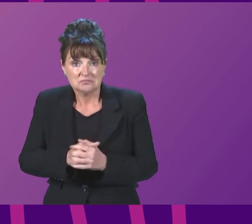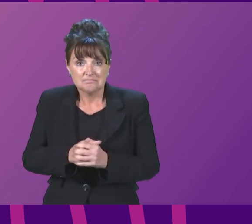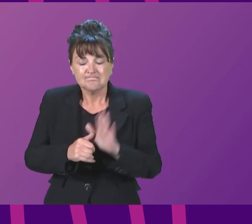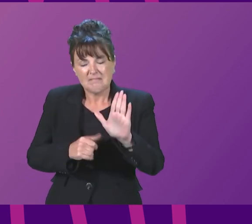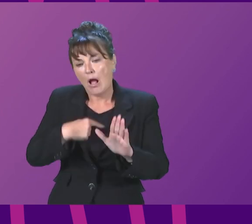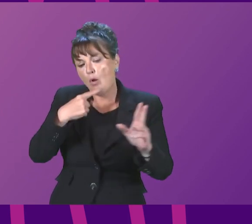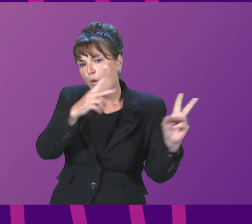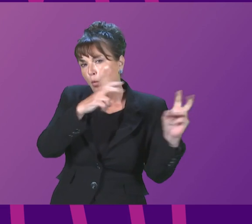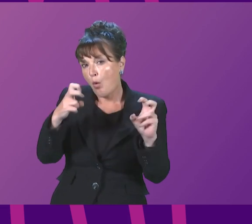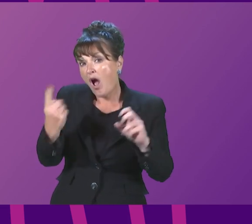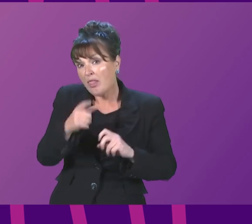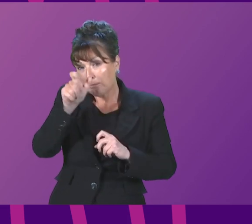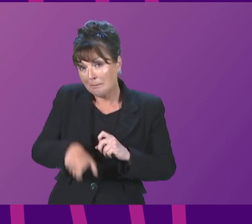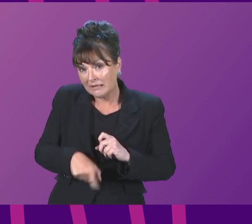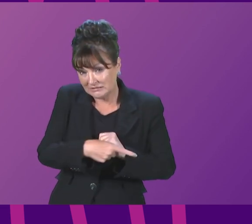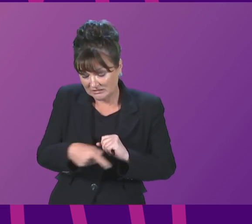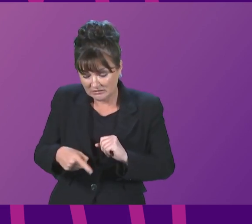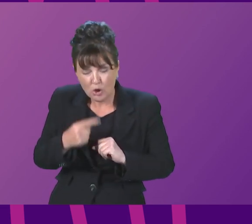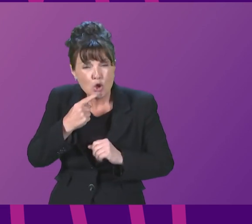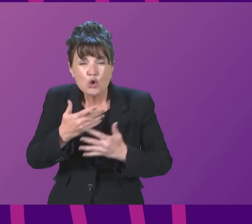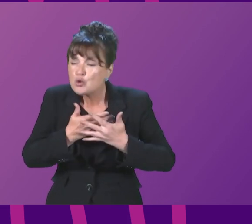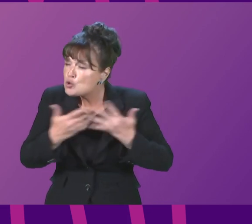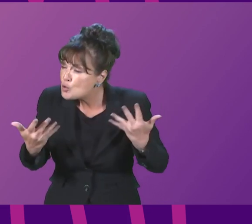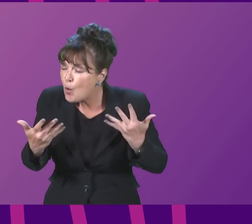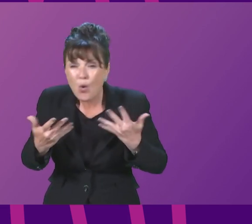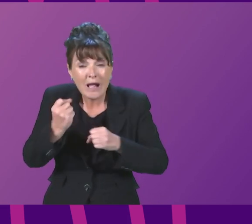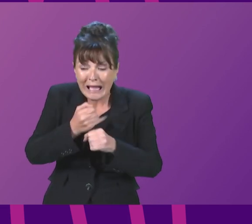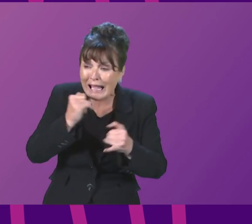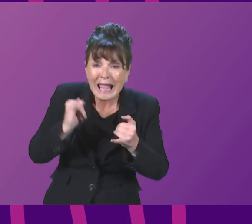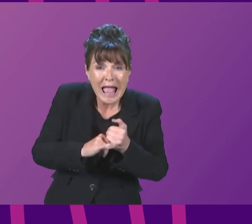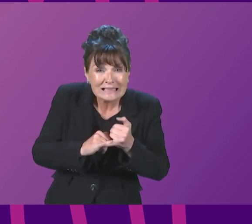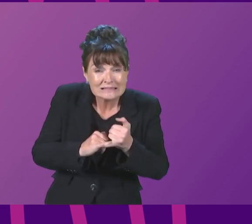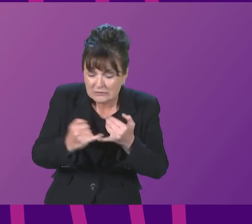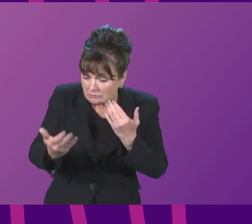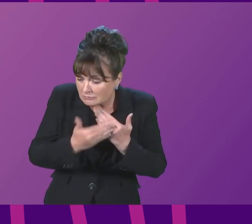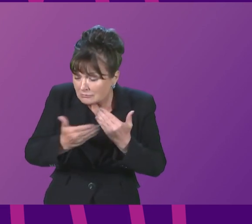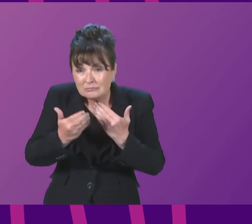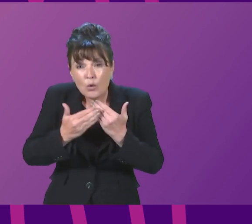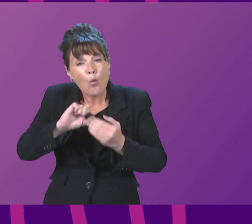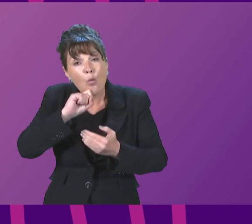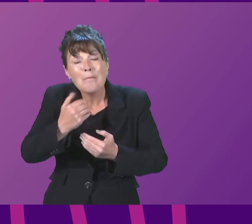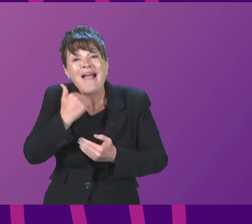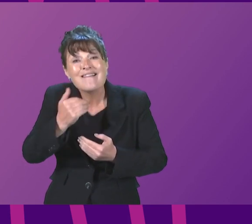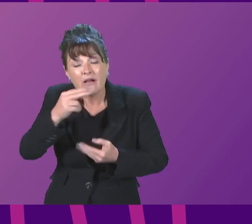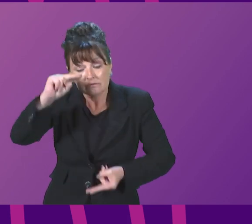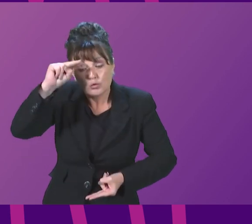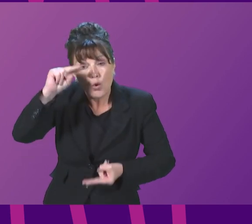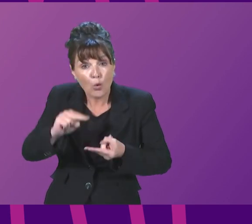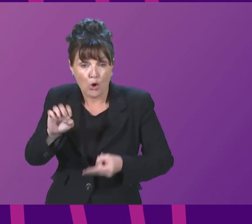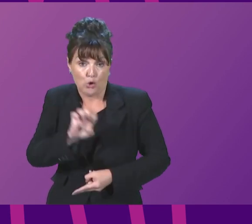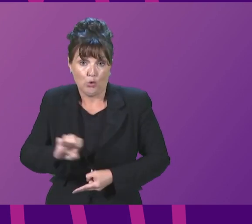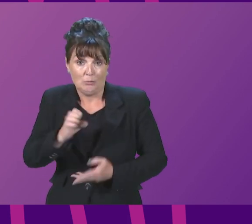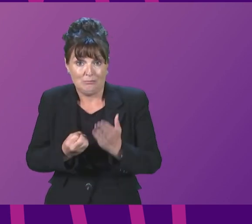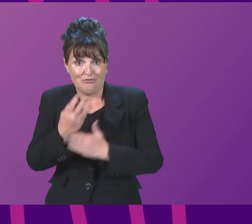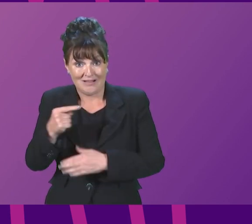let me quote someone else no amount of shale gas would be enough to lower the European price that is of course the new Chancellor of